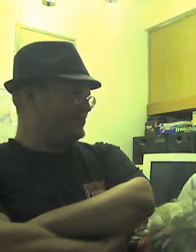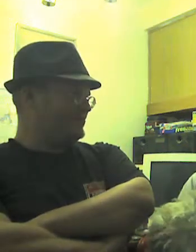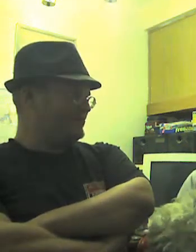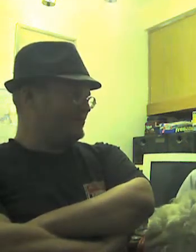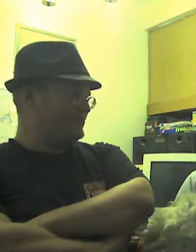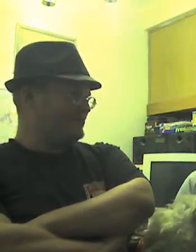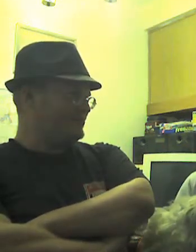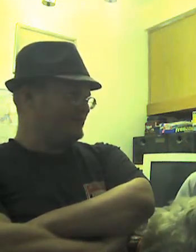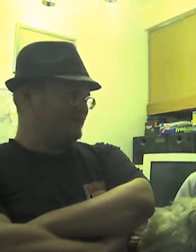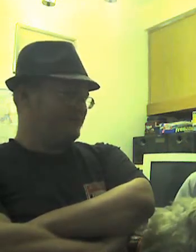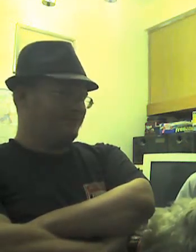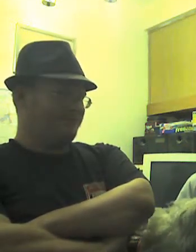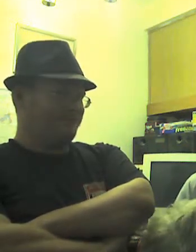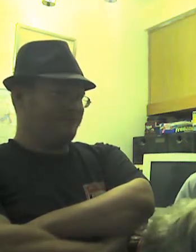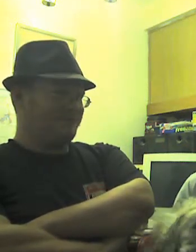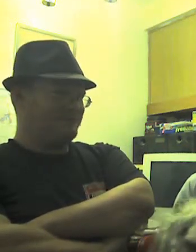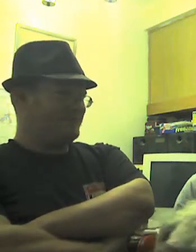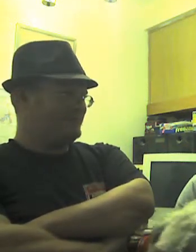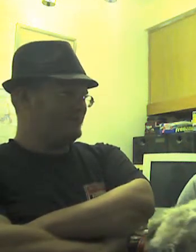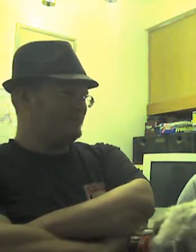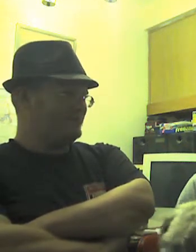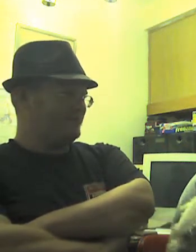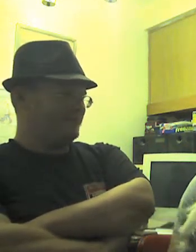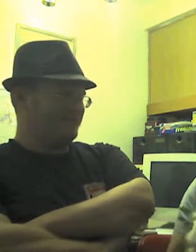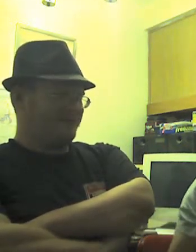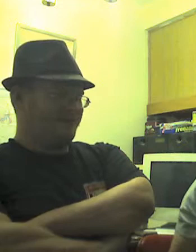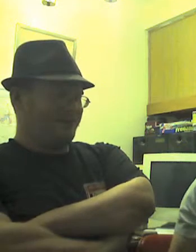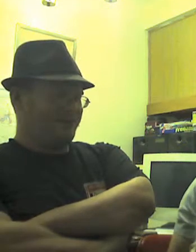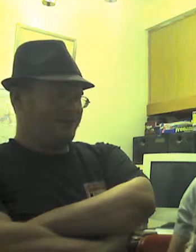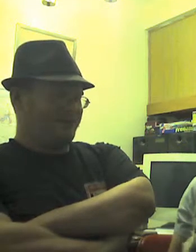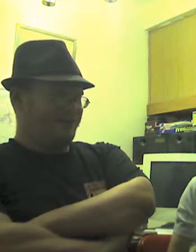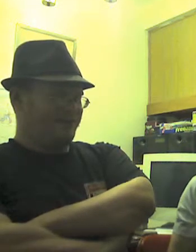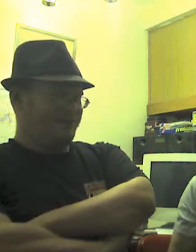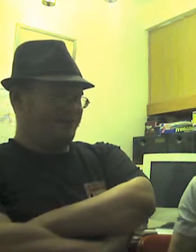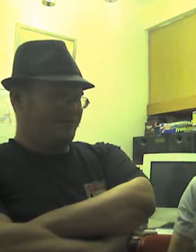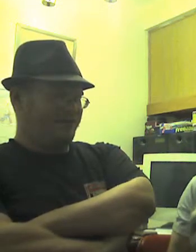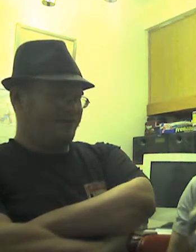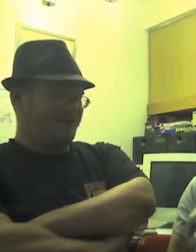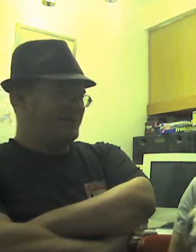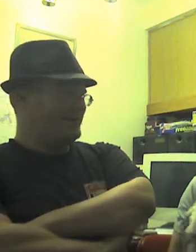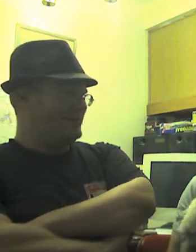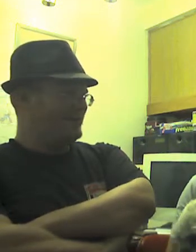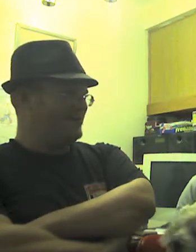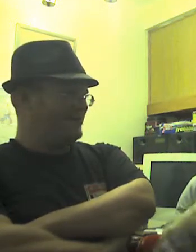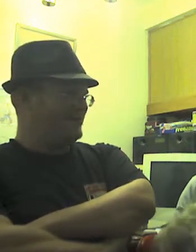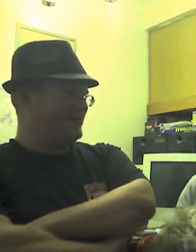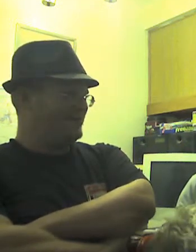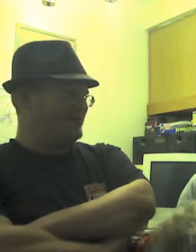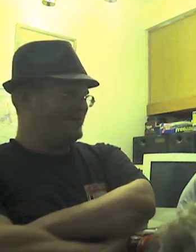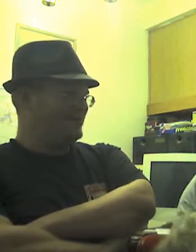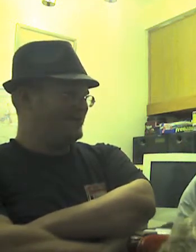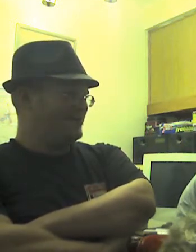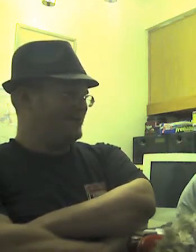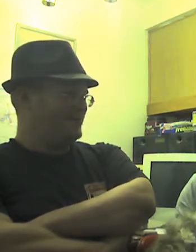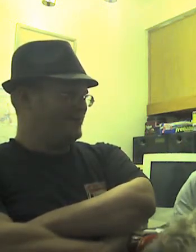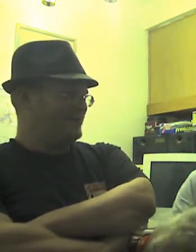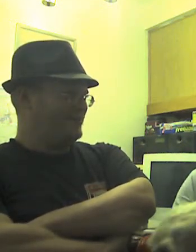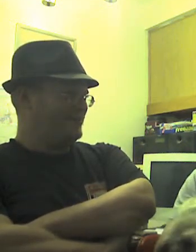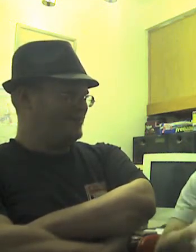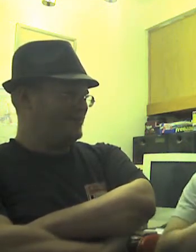30 others. There was like the Tostitos Bowl and the Salsa Bowl and this bowl, and I was like, what the hell? And he's like, it's college football. Yeah, but it's